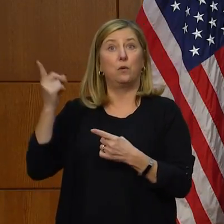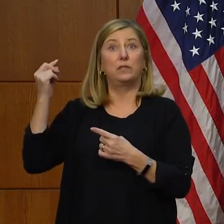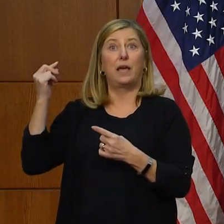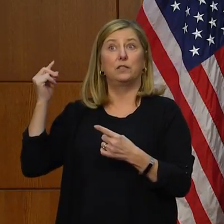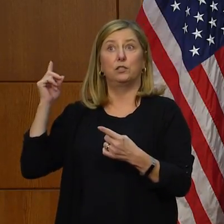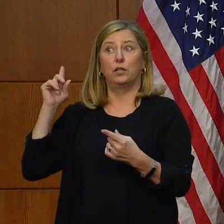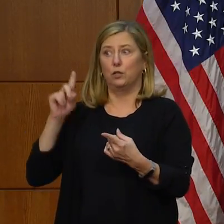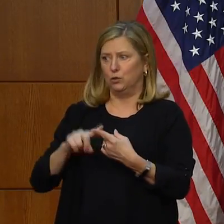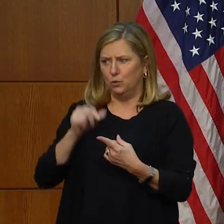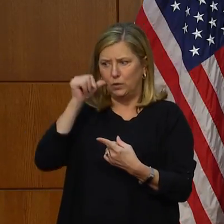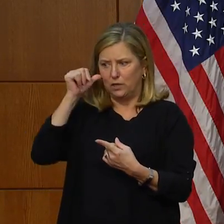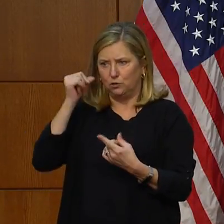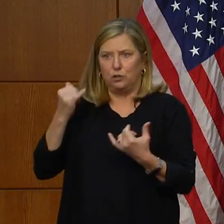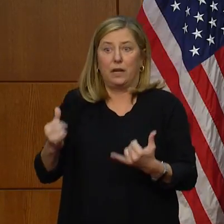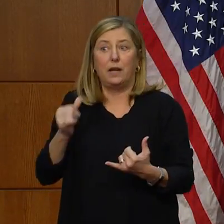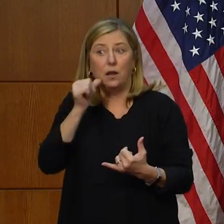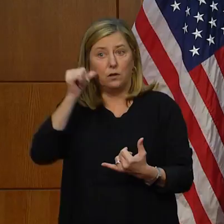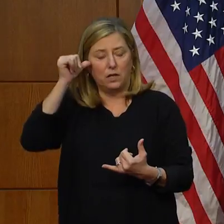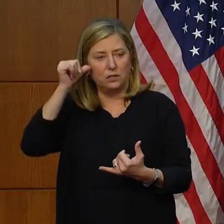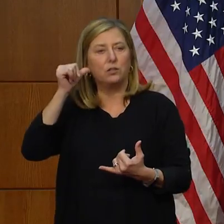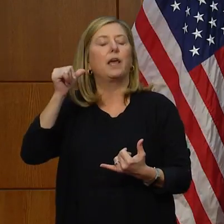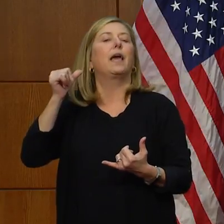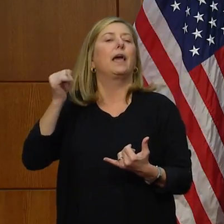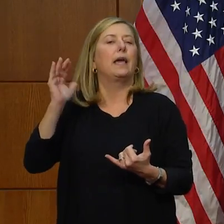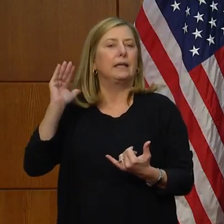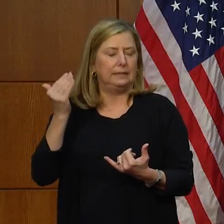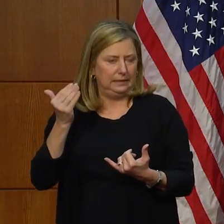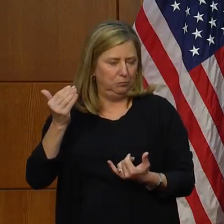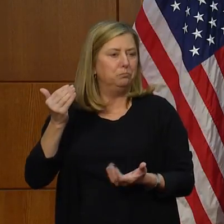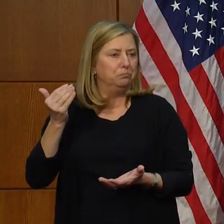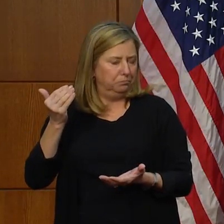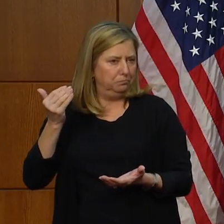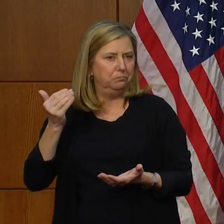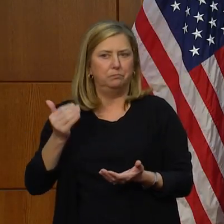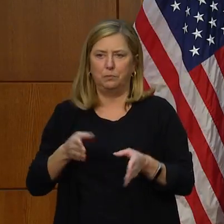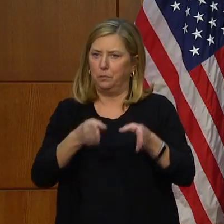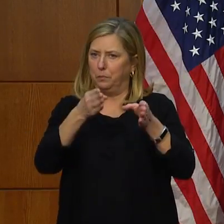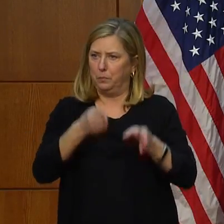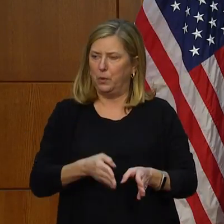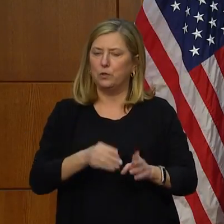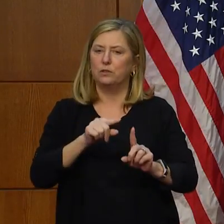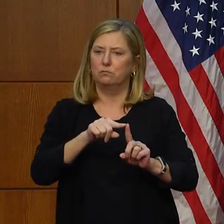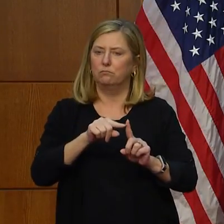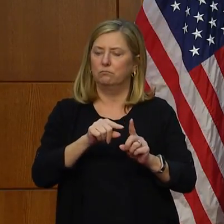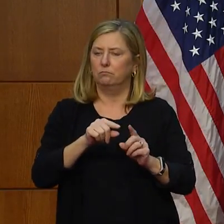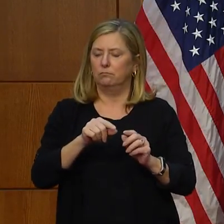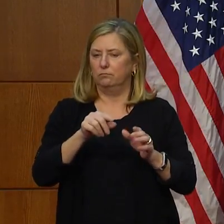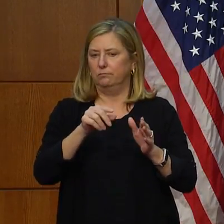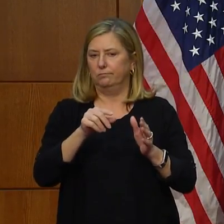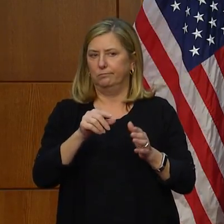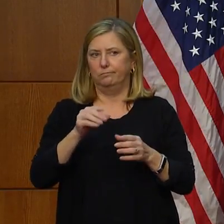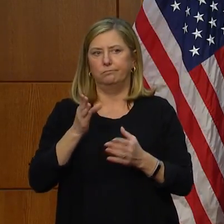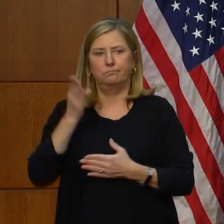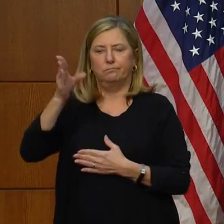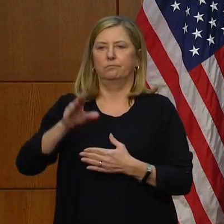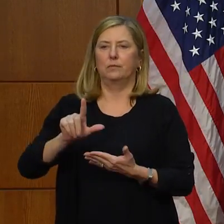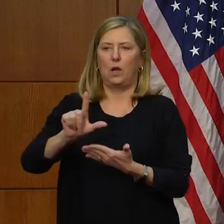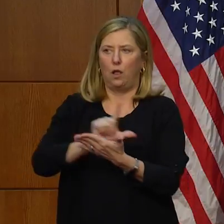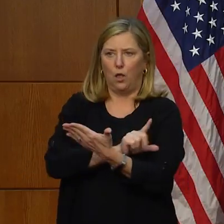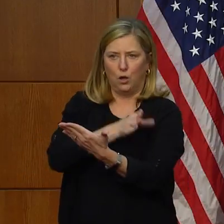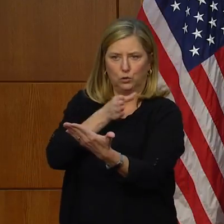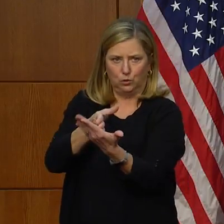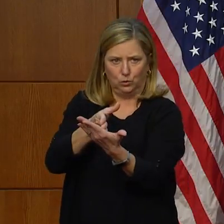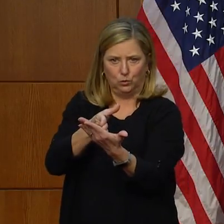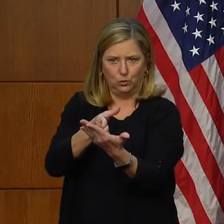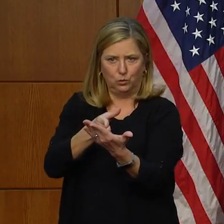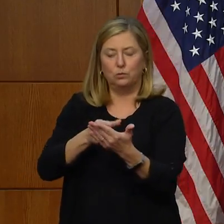apparently there is a lawsuit that has been dropped by an individual who is the primary author of this OSIG report. She's been